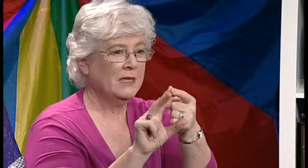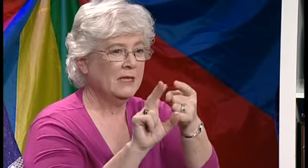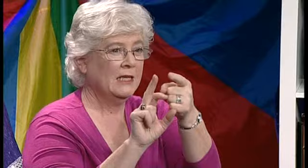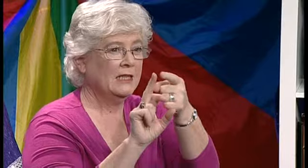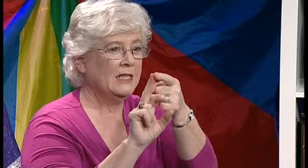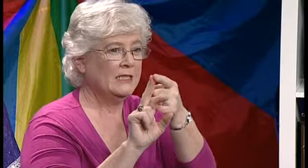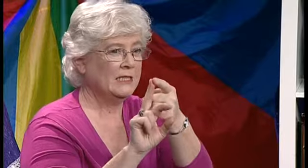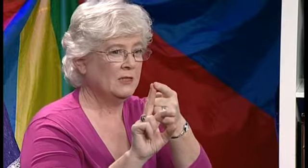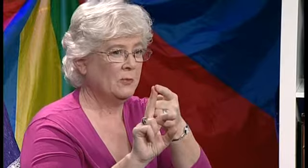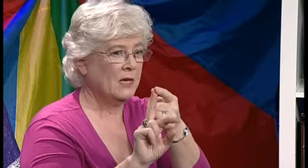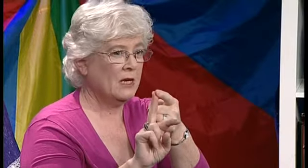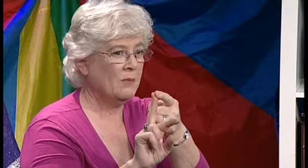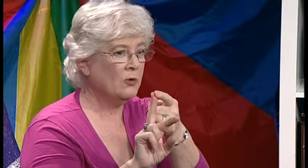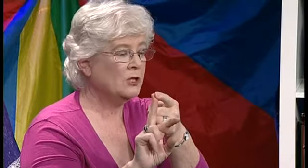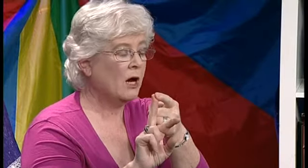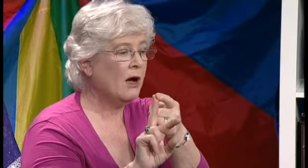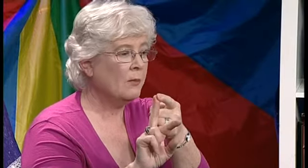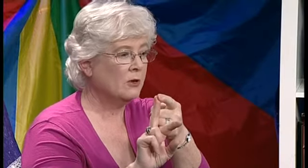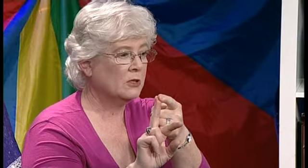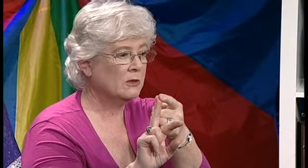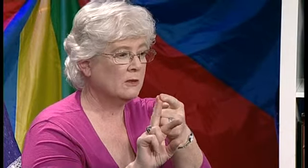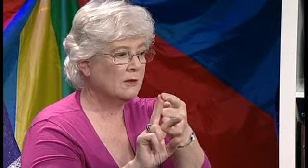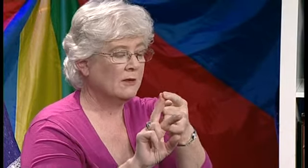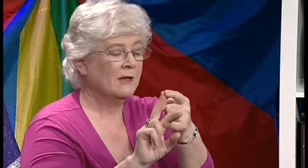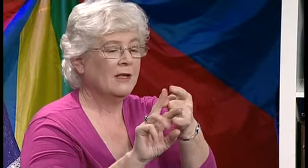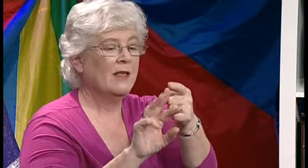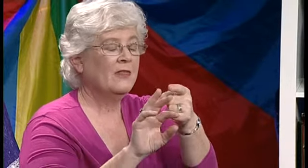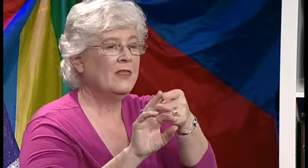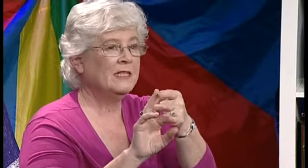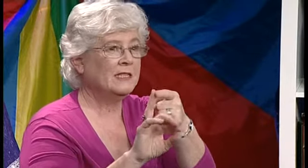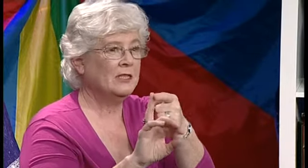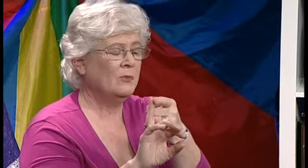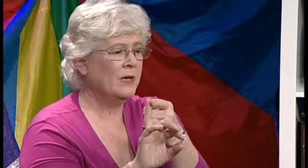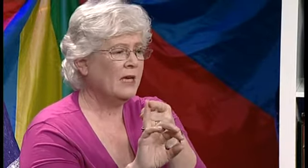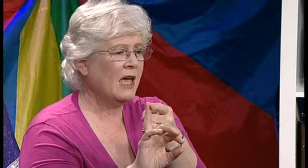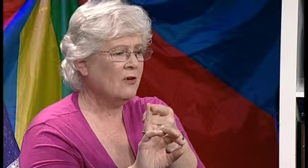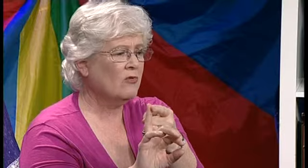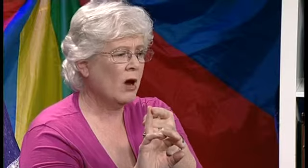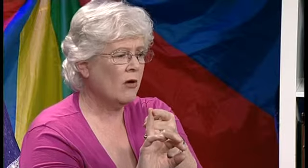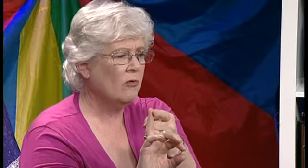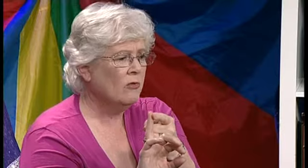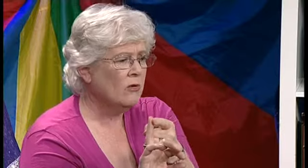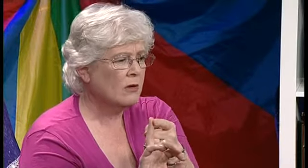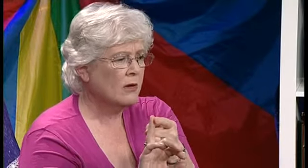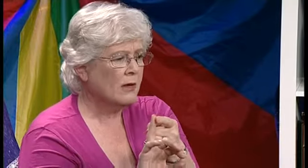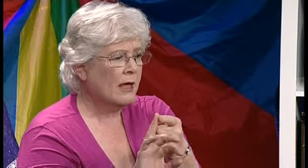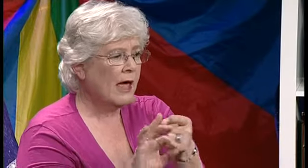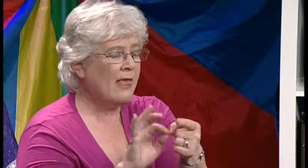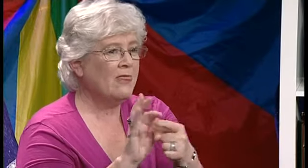This little piggy brought an iPod. Oh, wow. This little piggy gave a groan. And